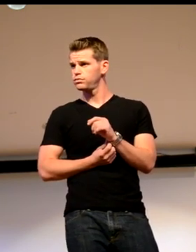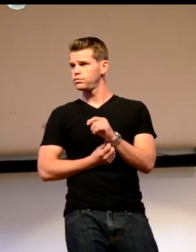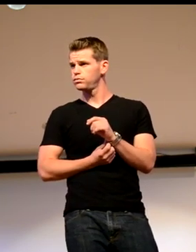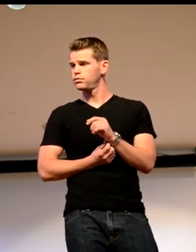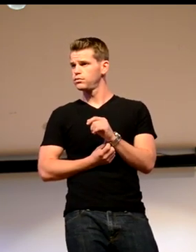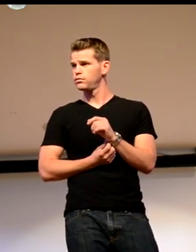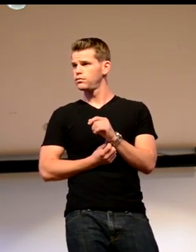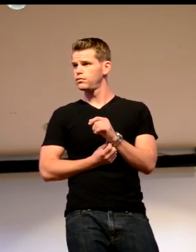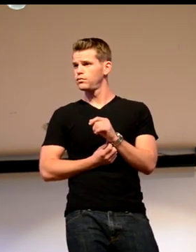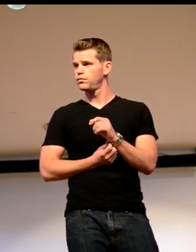finding a audition and stuff?